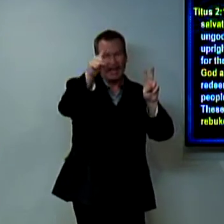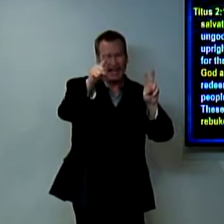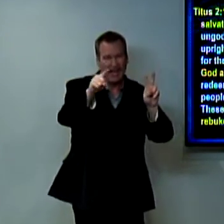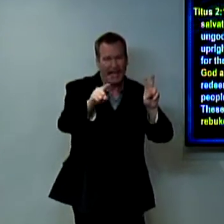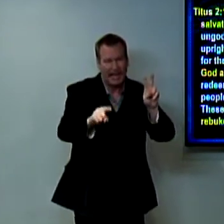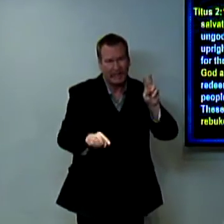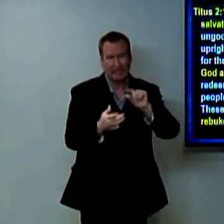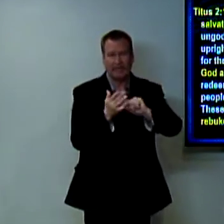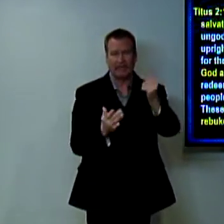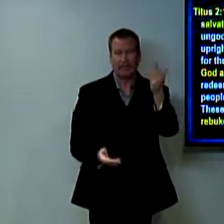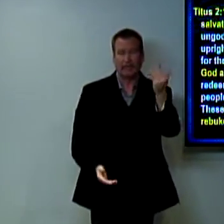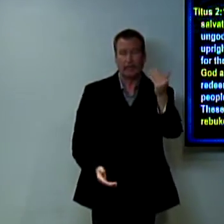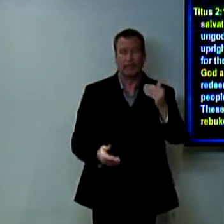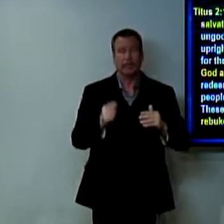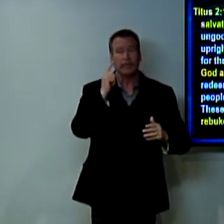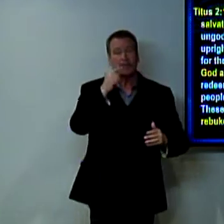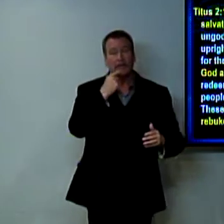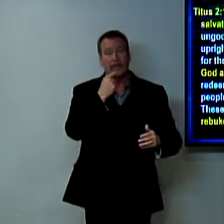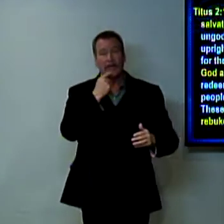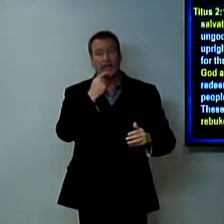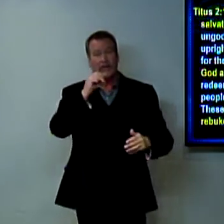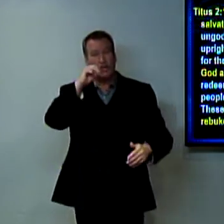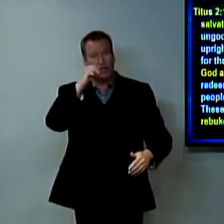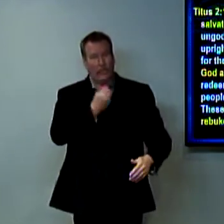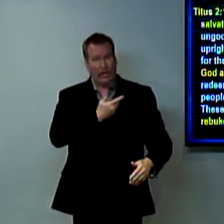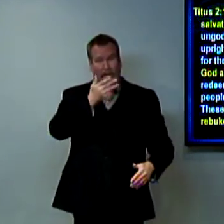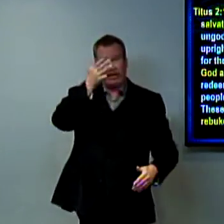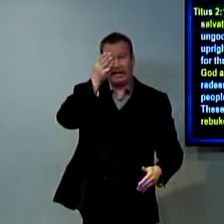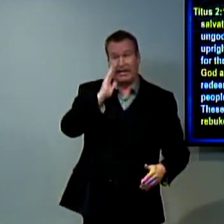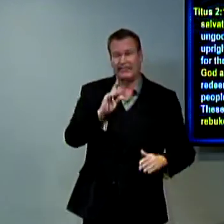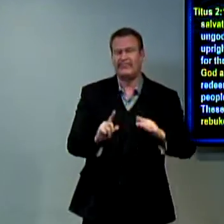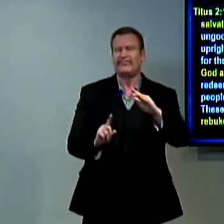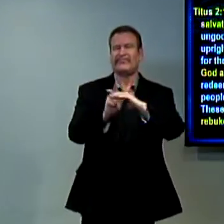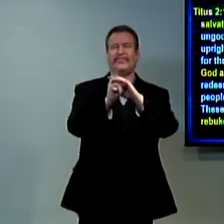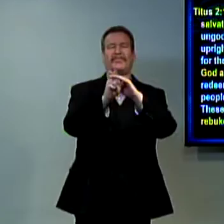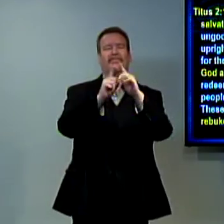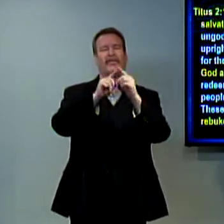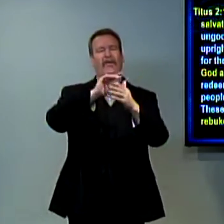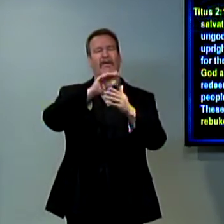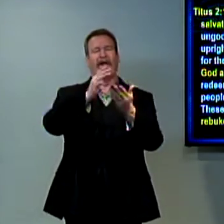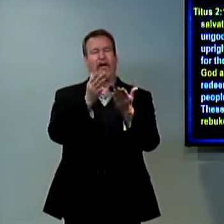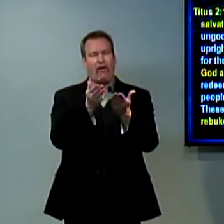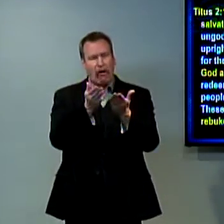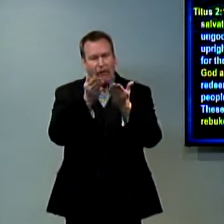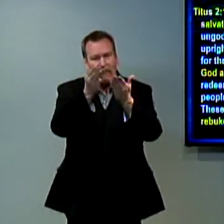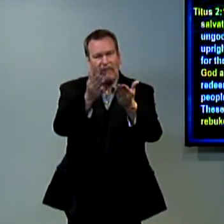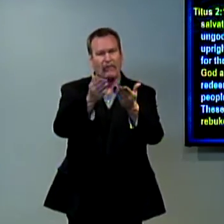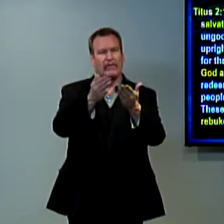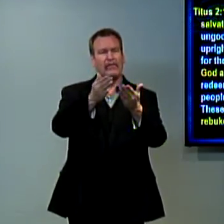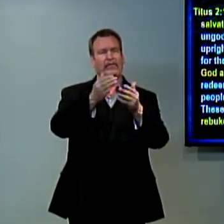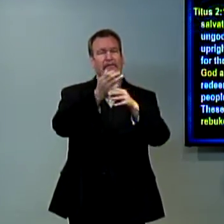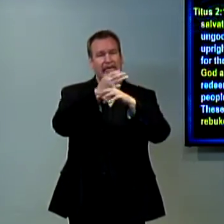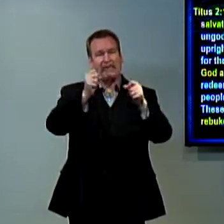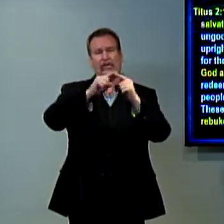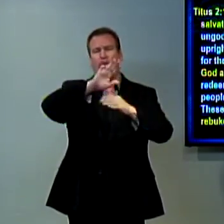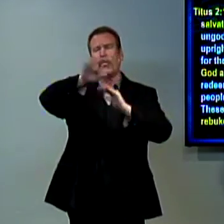Titus chapter 2 verse 11 all the way down to 13 it says for the grace of God has appeared